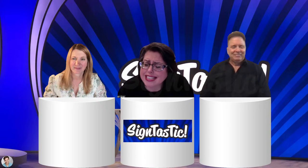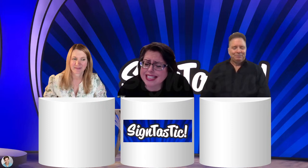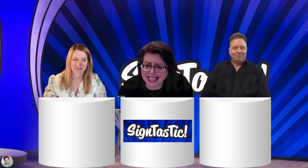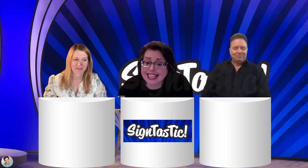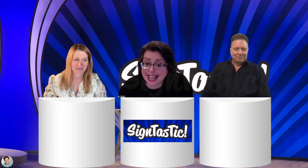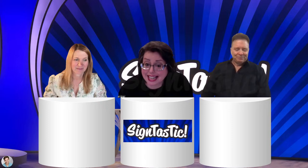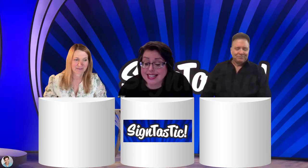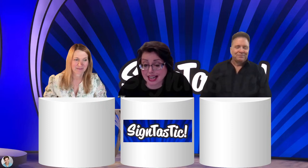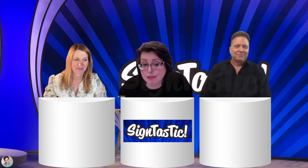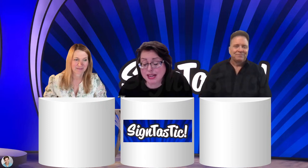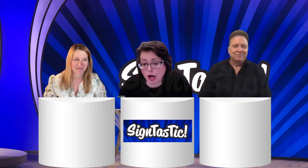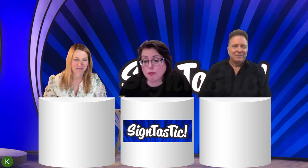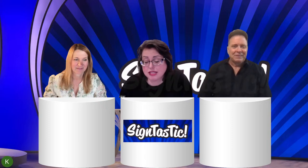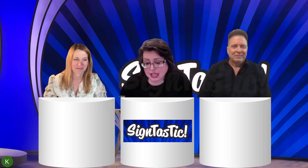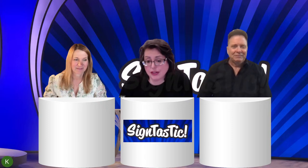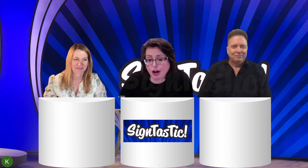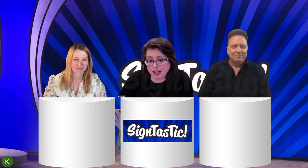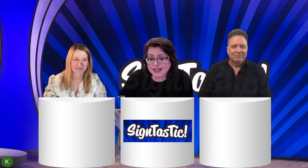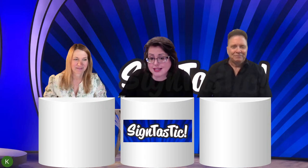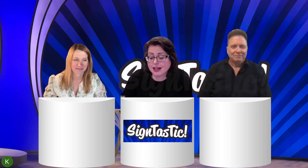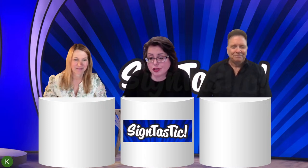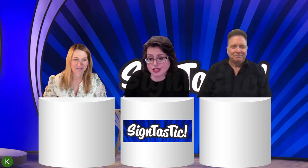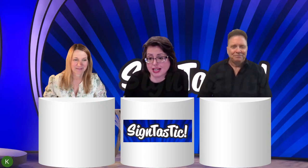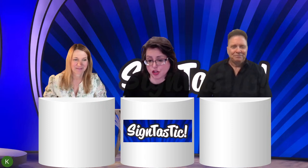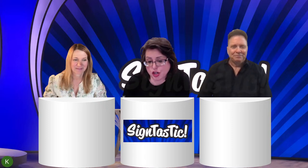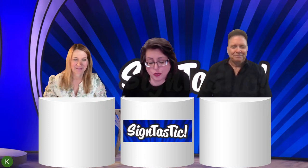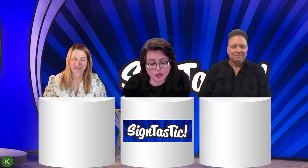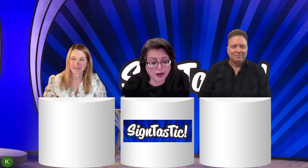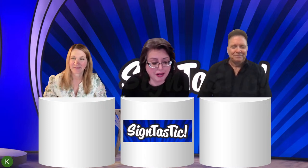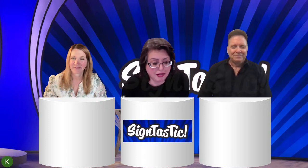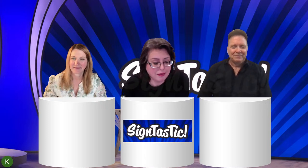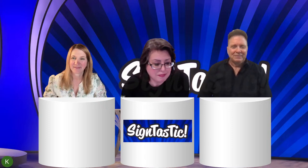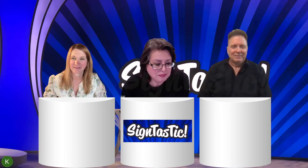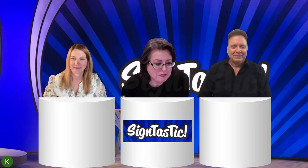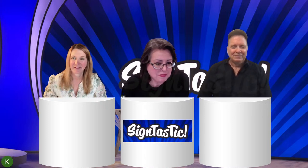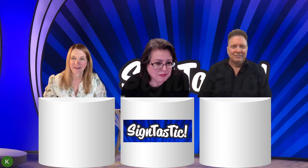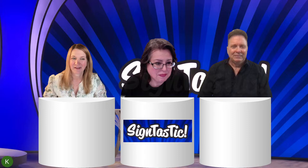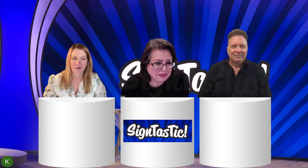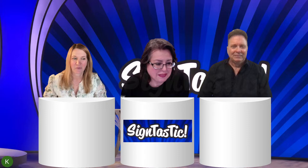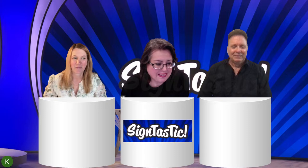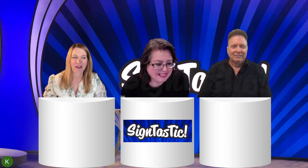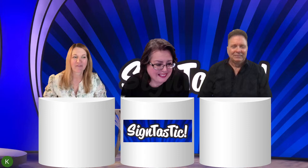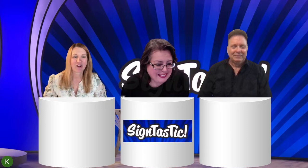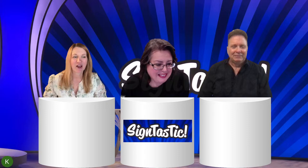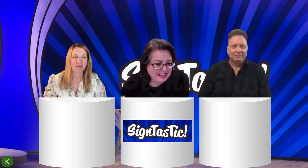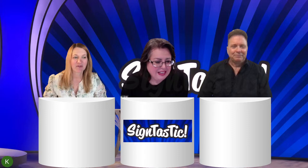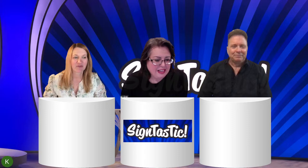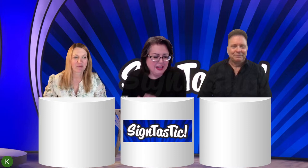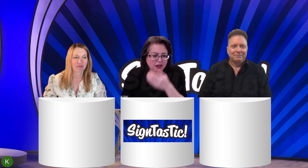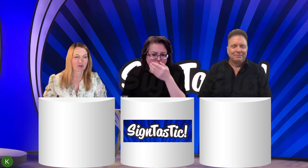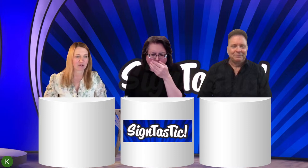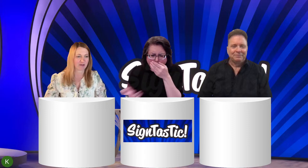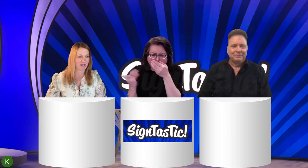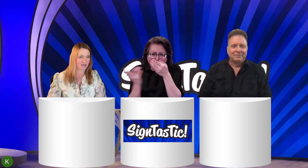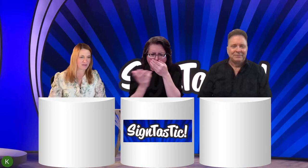and kinetic type that helps the hearing audience understand the show as well. We have a comment from, uh,